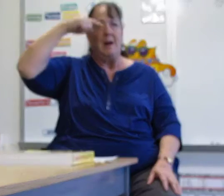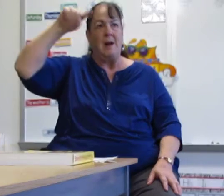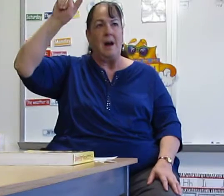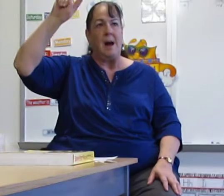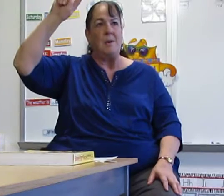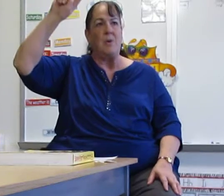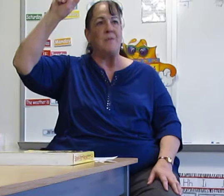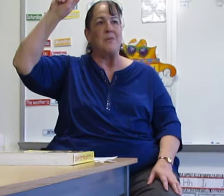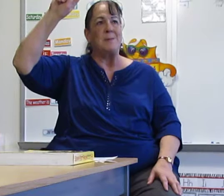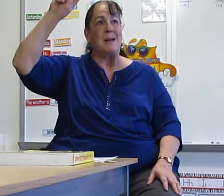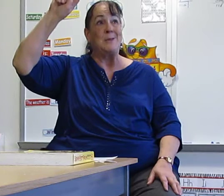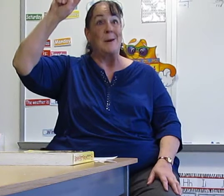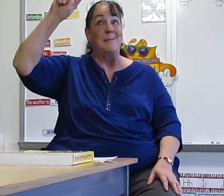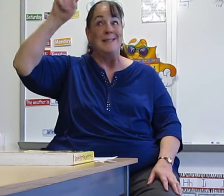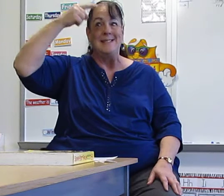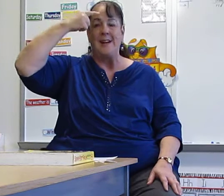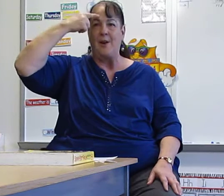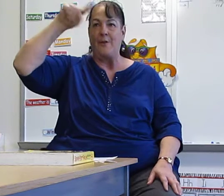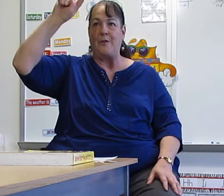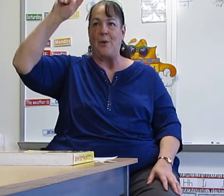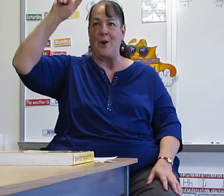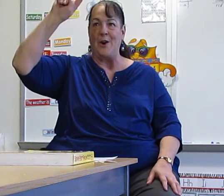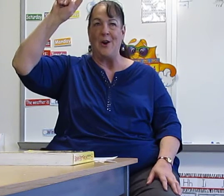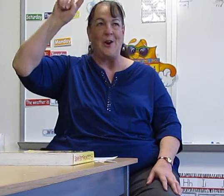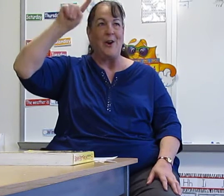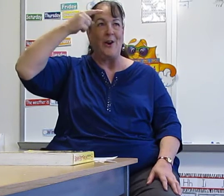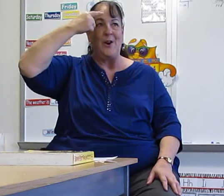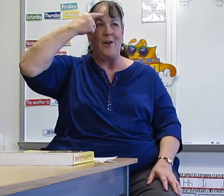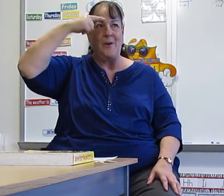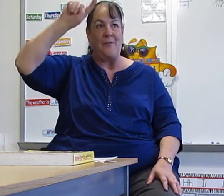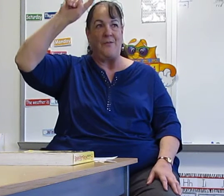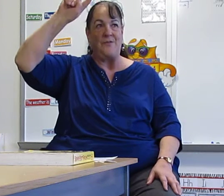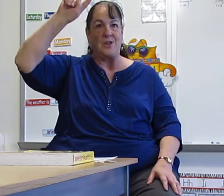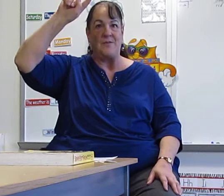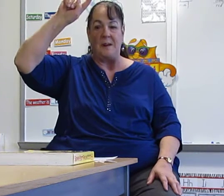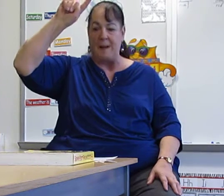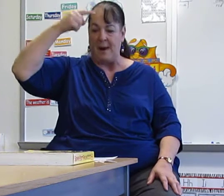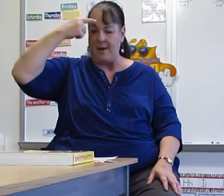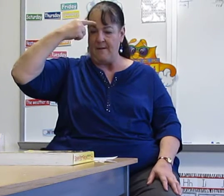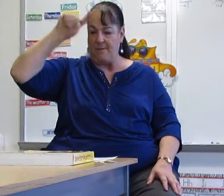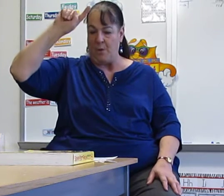I'm going for some ice cream. Four. Just flip it out. Four.